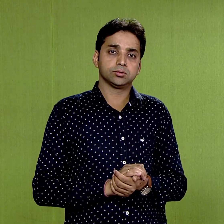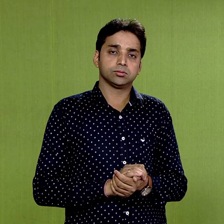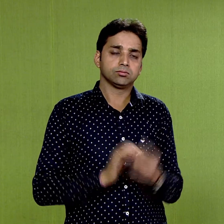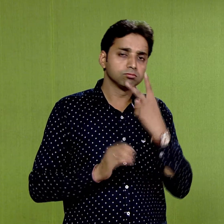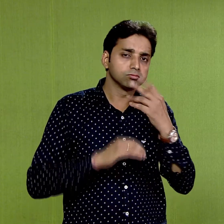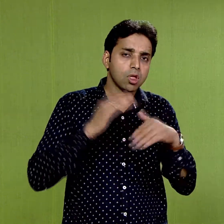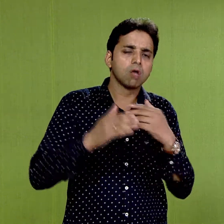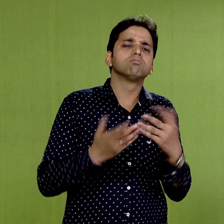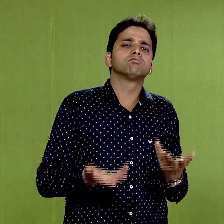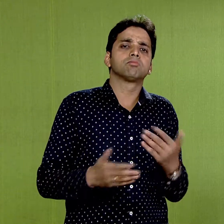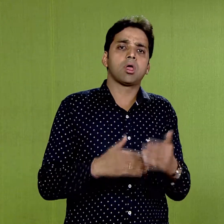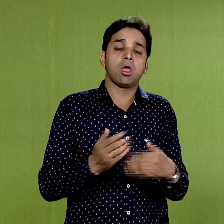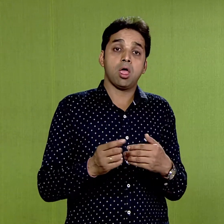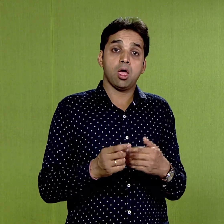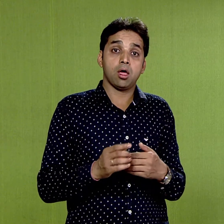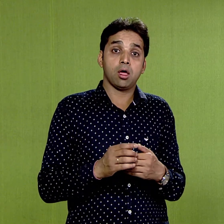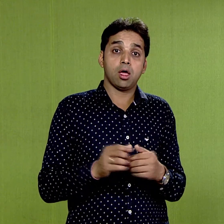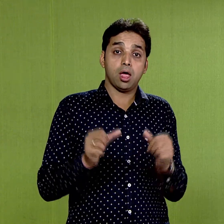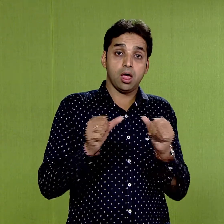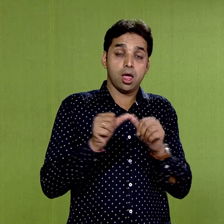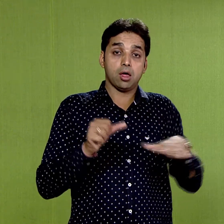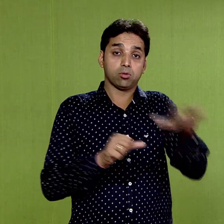somewhat angular designs on the other.